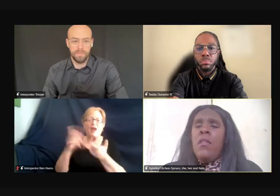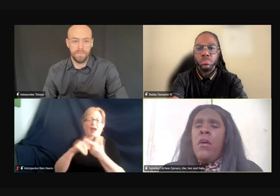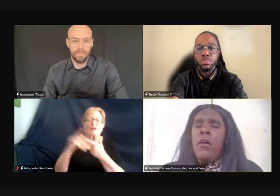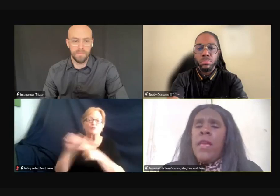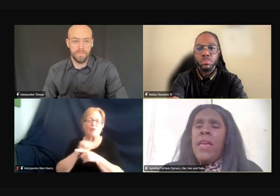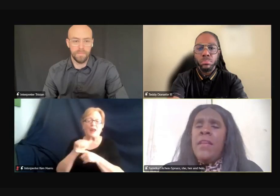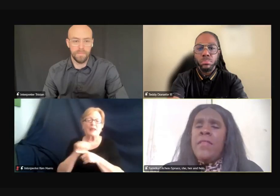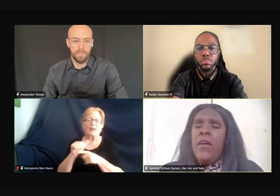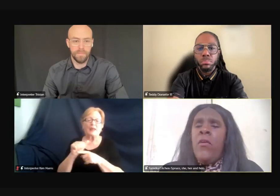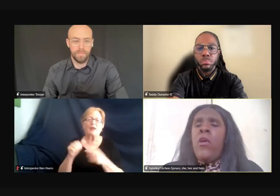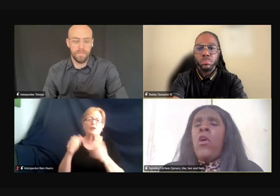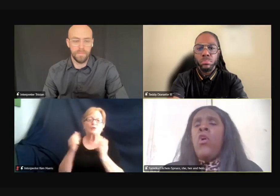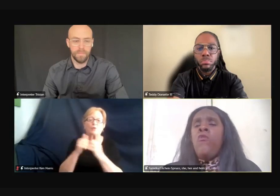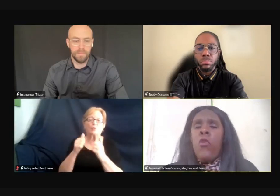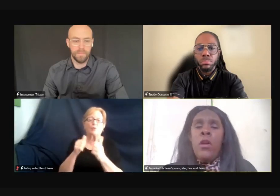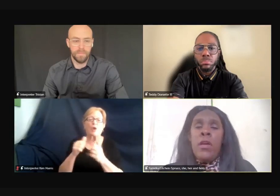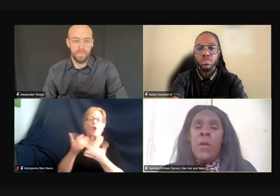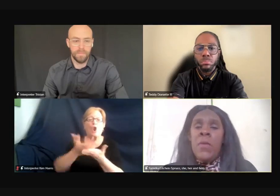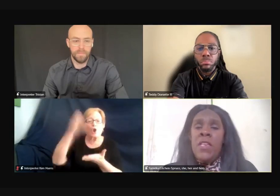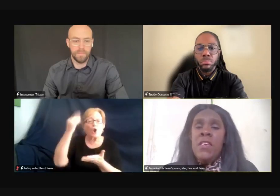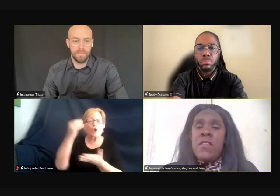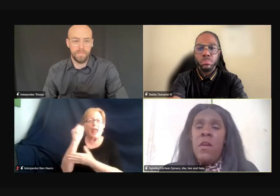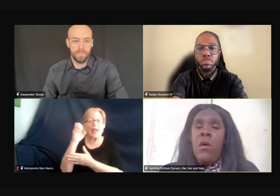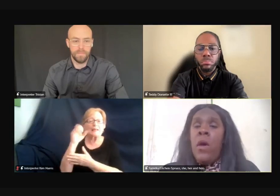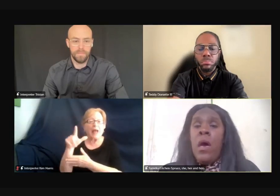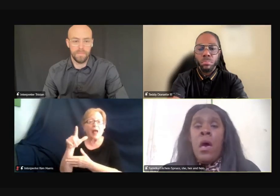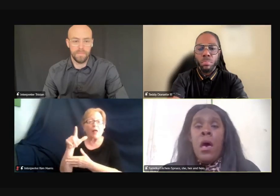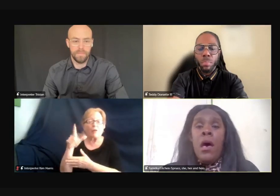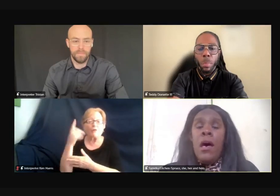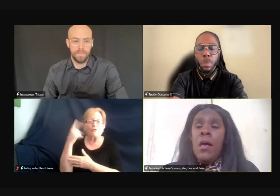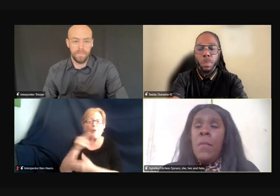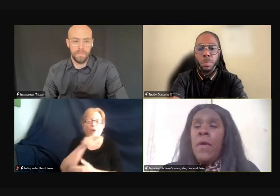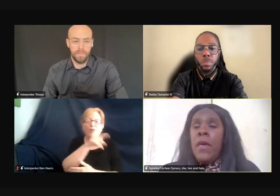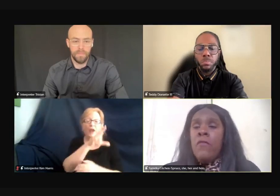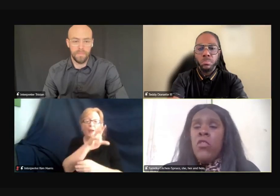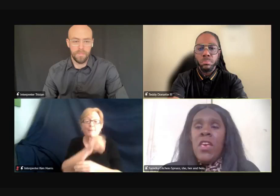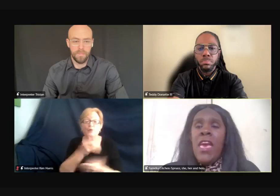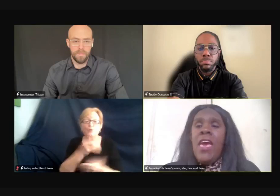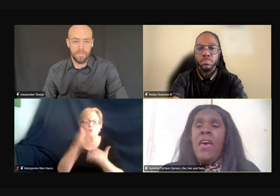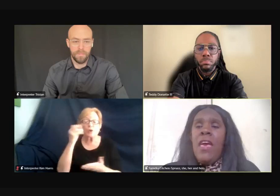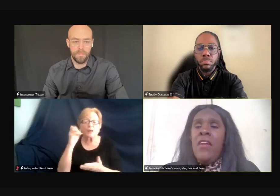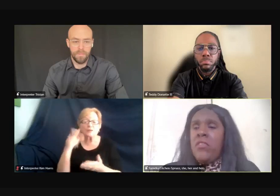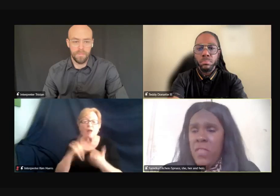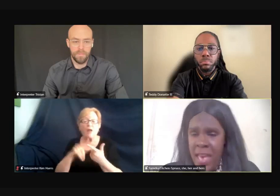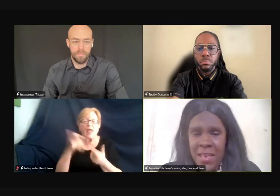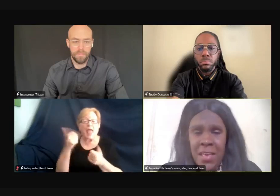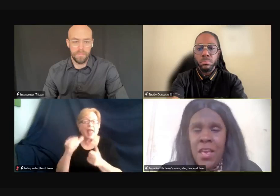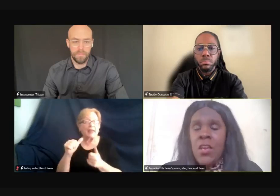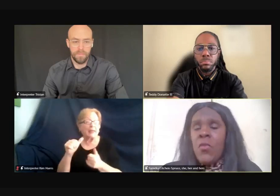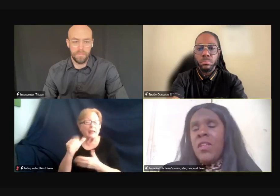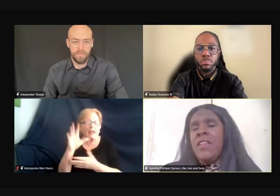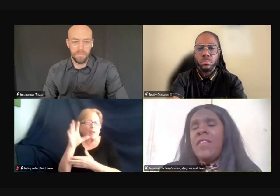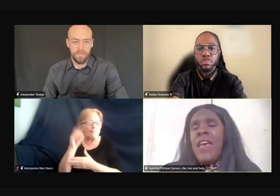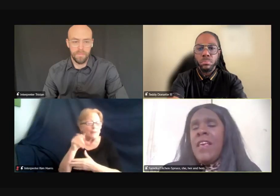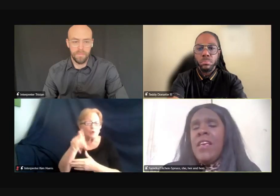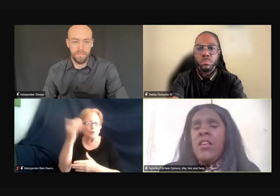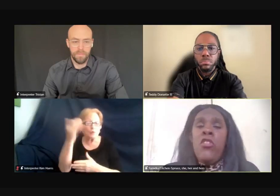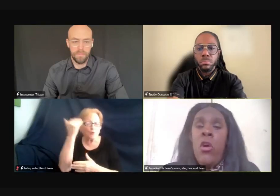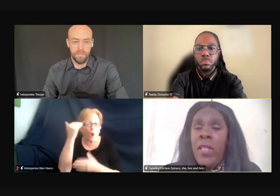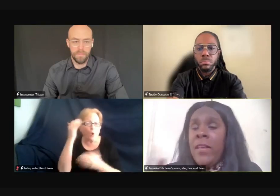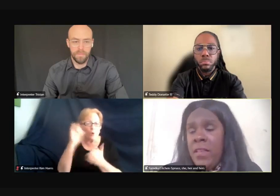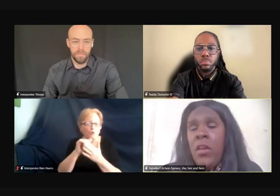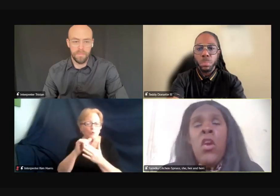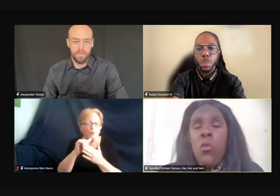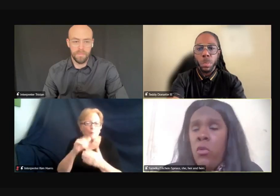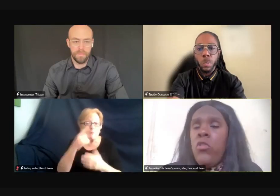uh, learn ASL for a company? So, um, if you can answer that quickly, Teddy,